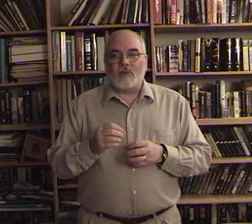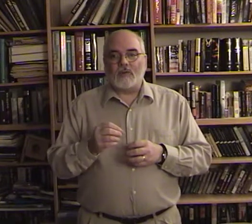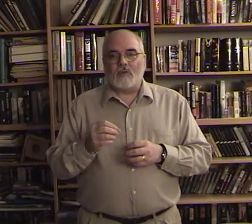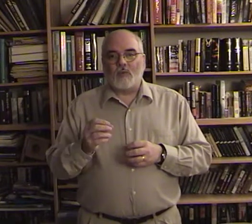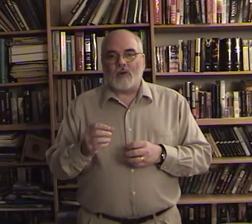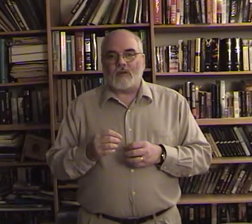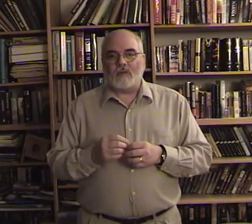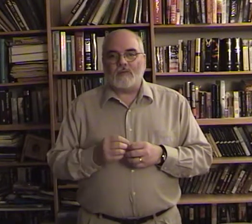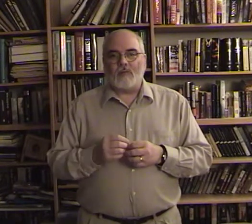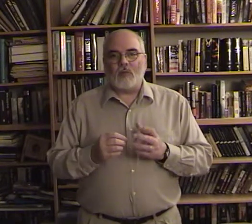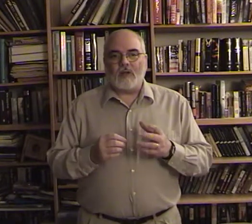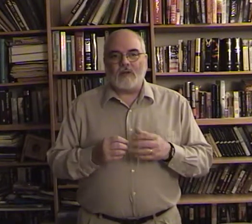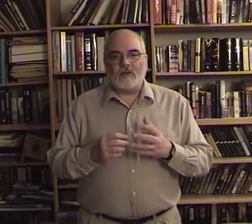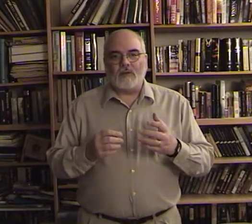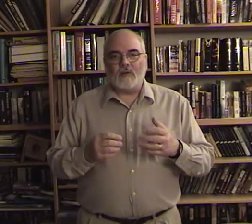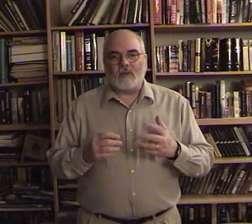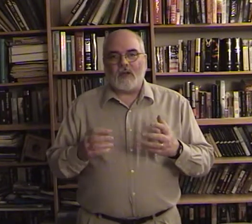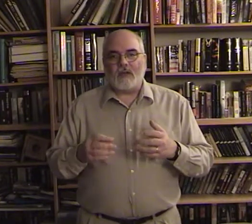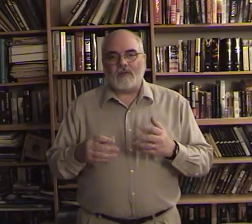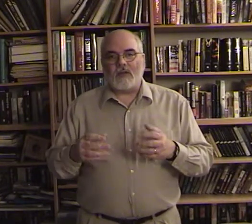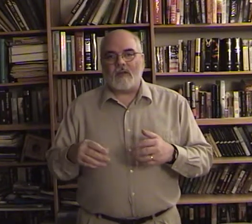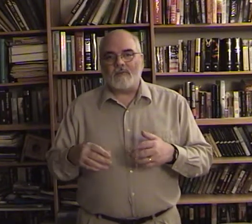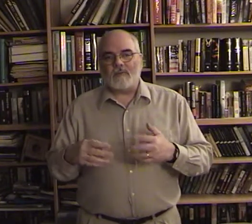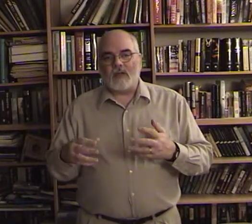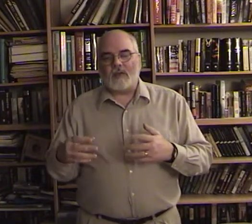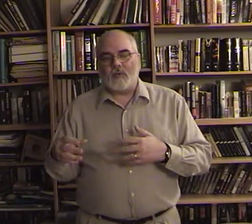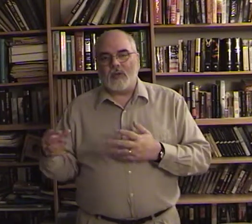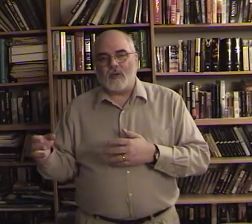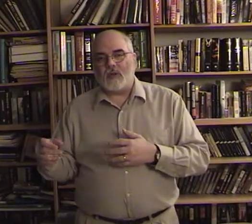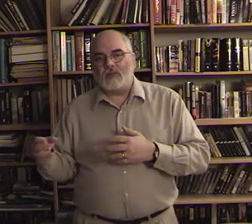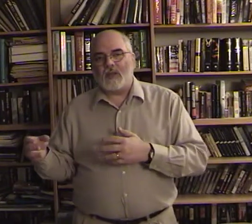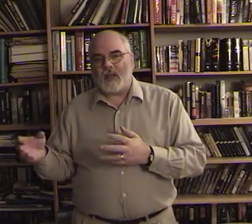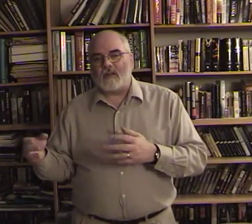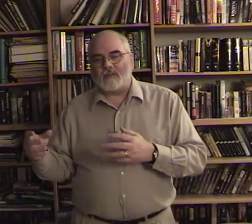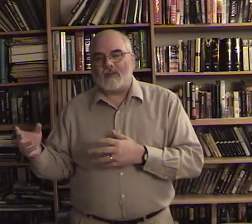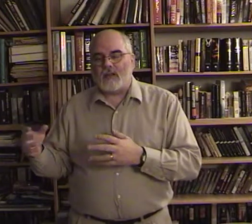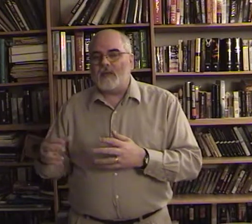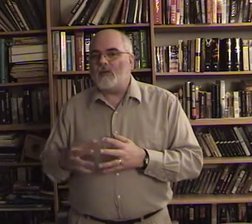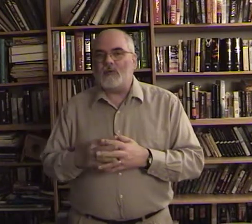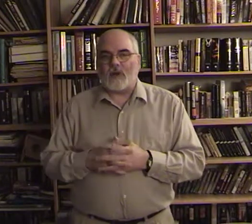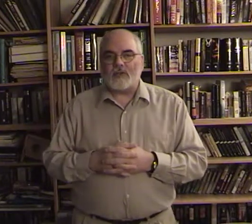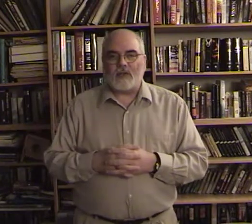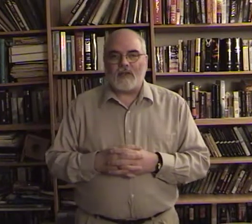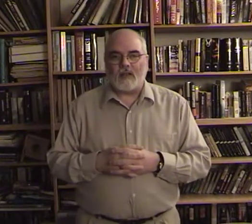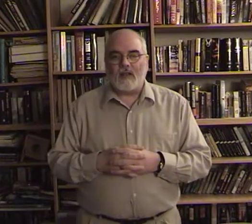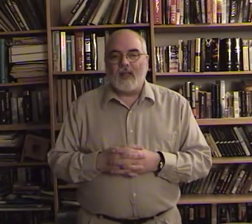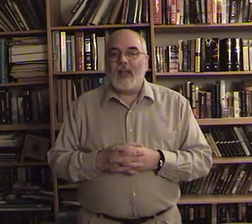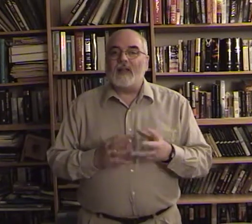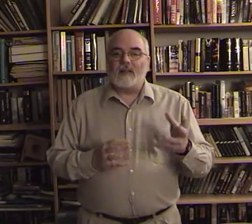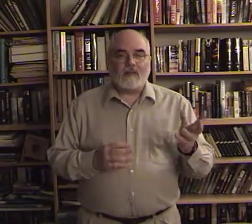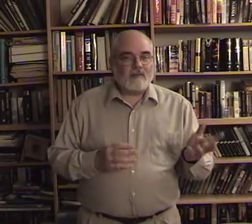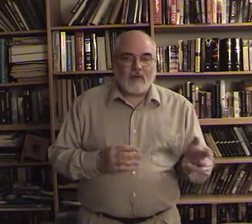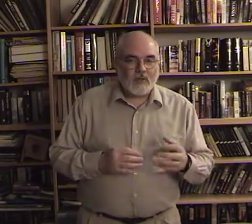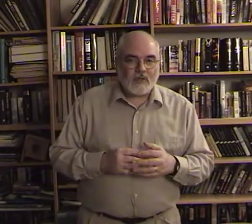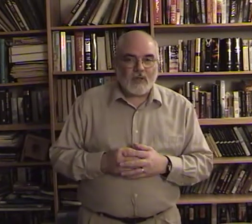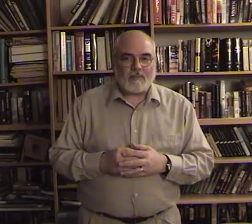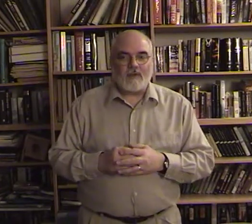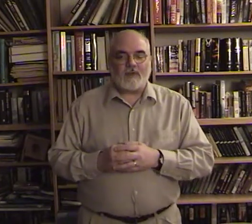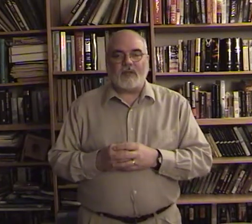words we do not stop between words and it would drive us crazy it would do the same thing for the